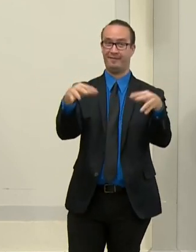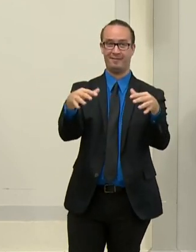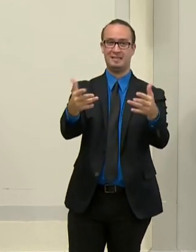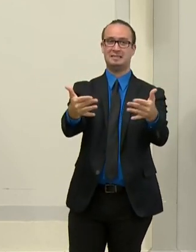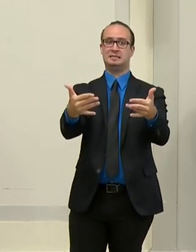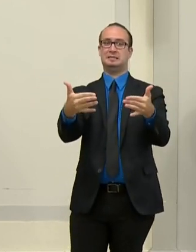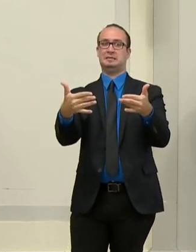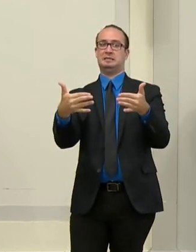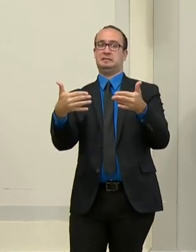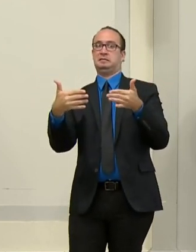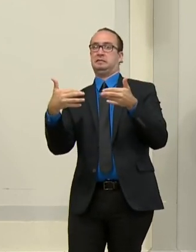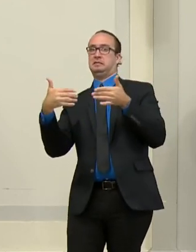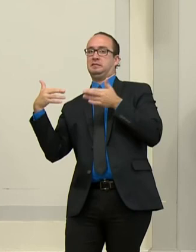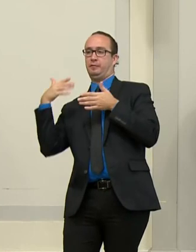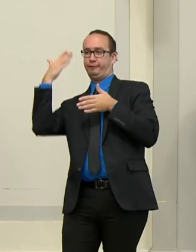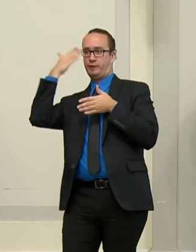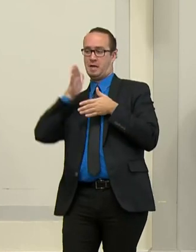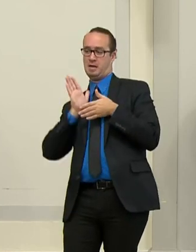possibility.